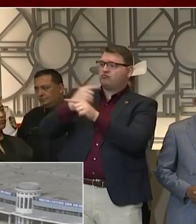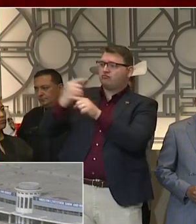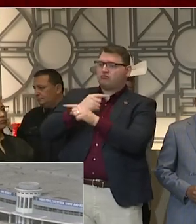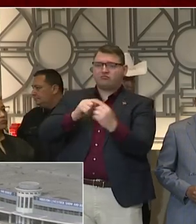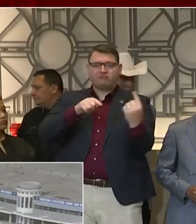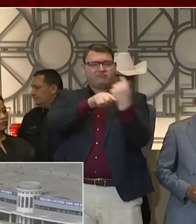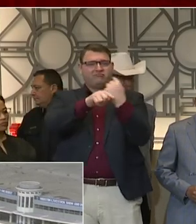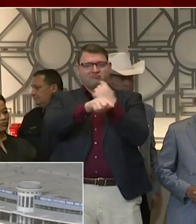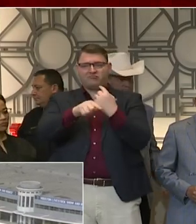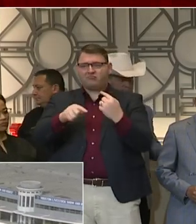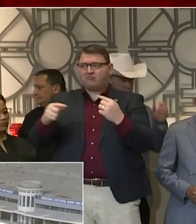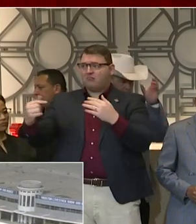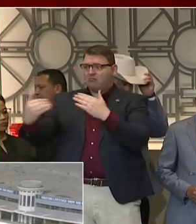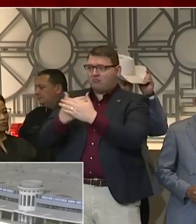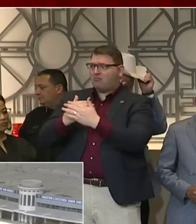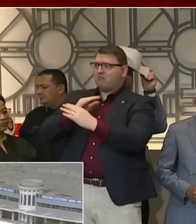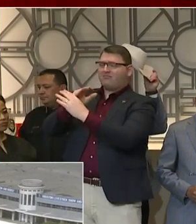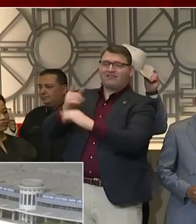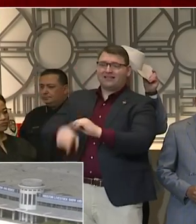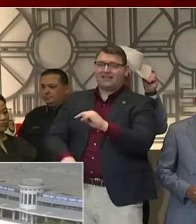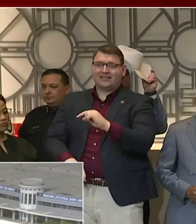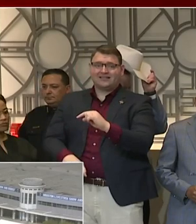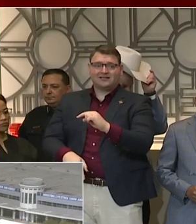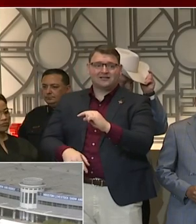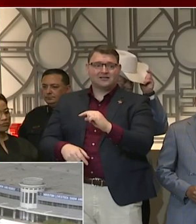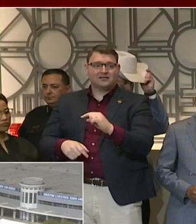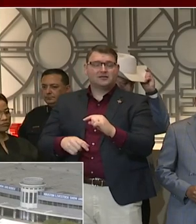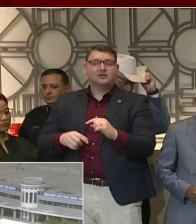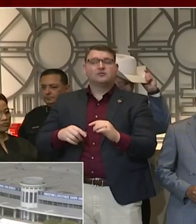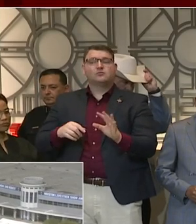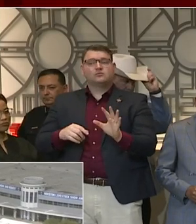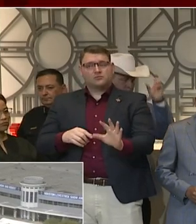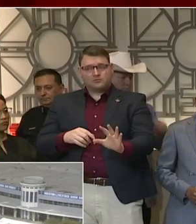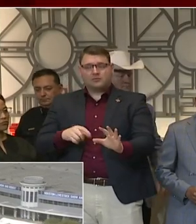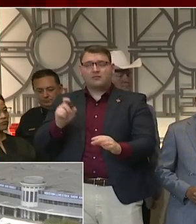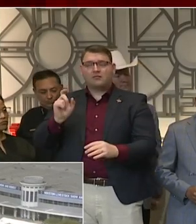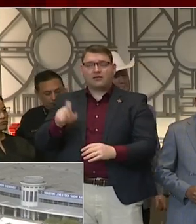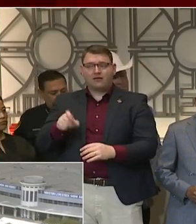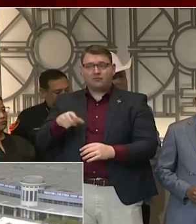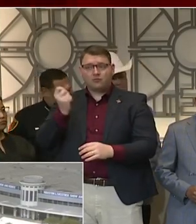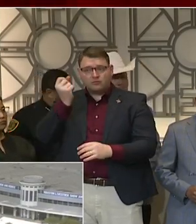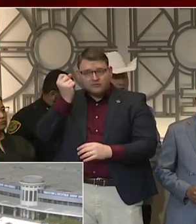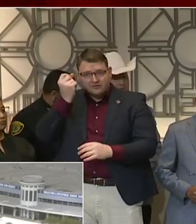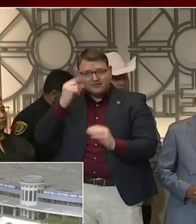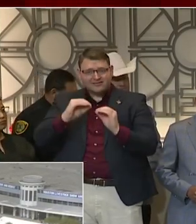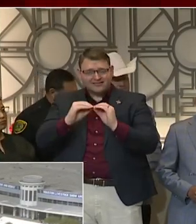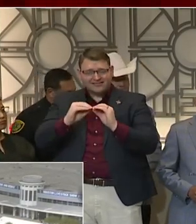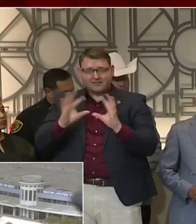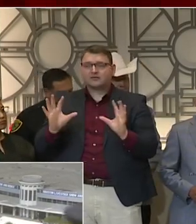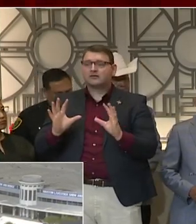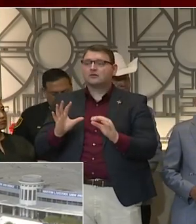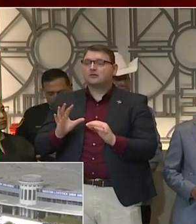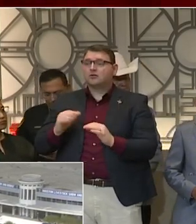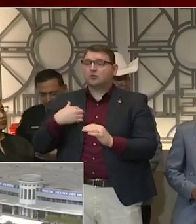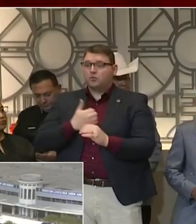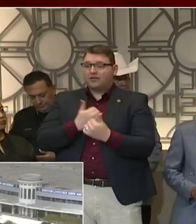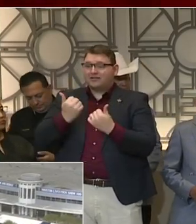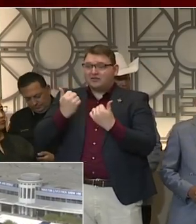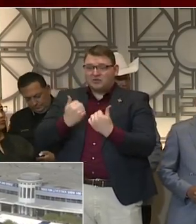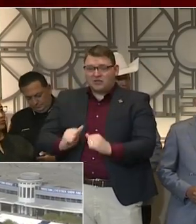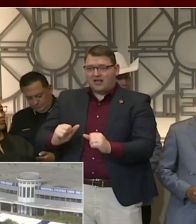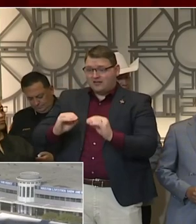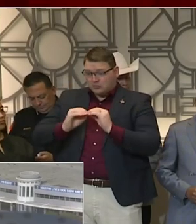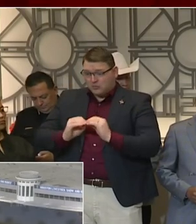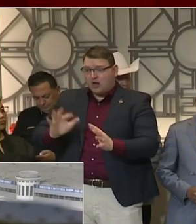And so we have to recognize that it's possible that despite our containment efforts, it's possible,